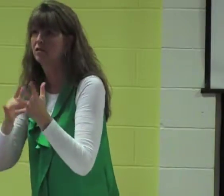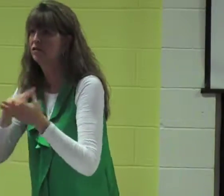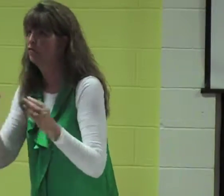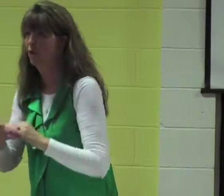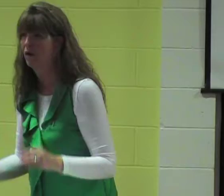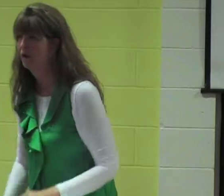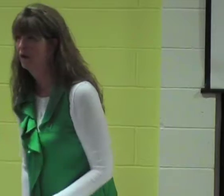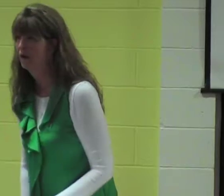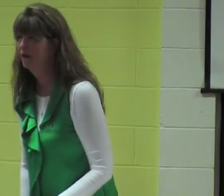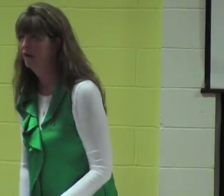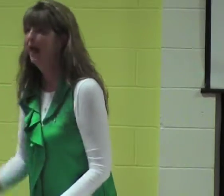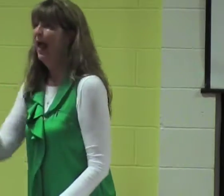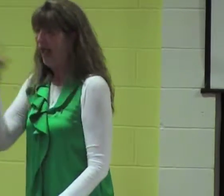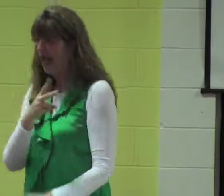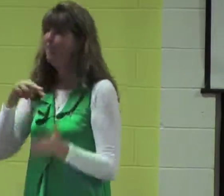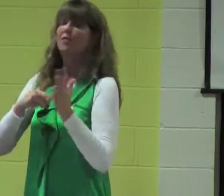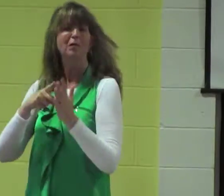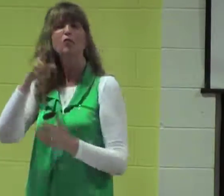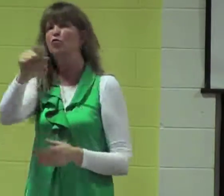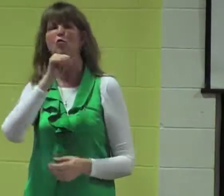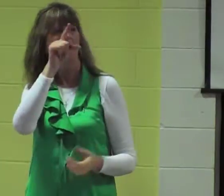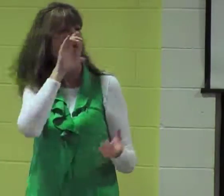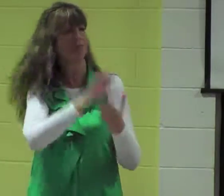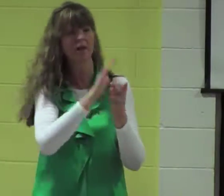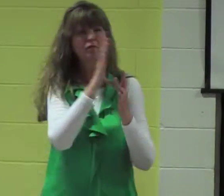means you're not believing the Jesus story.